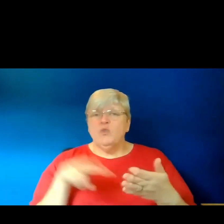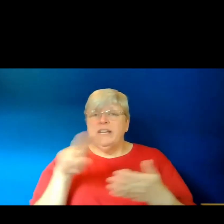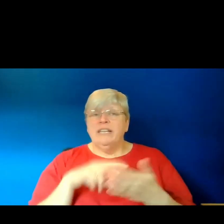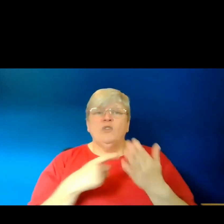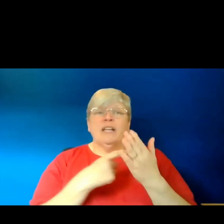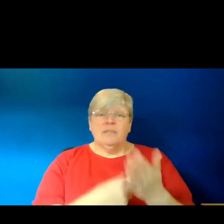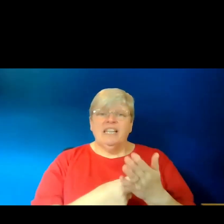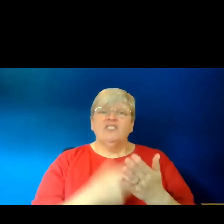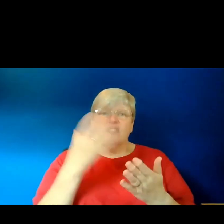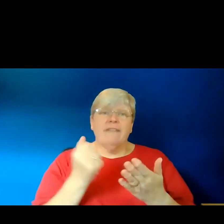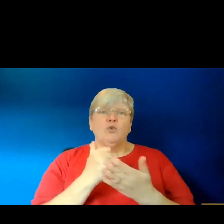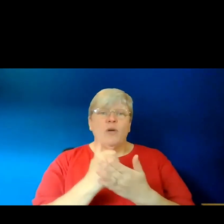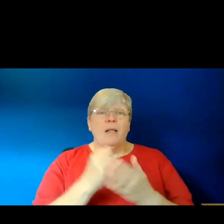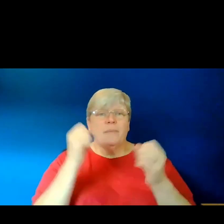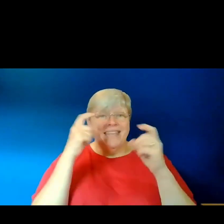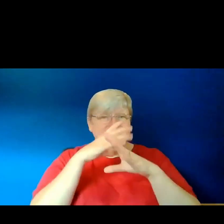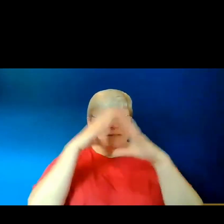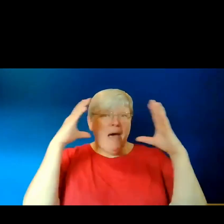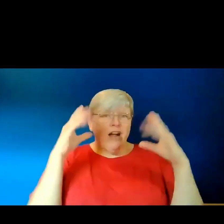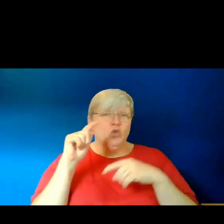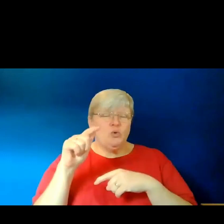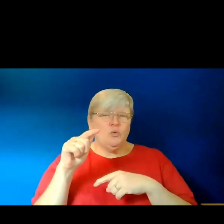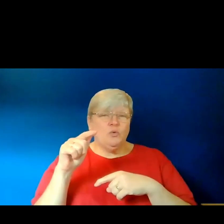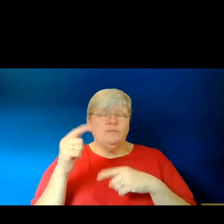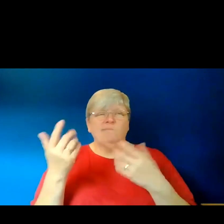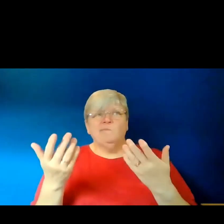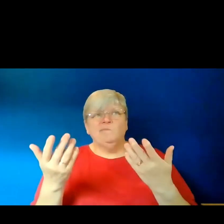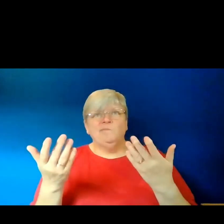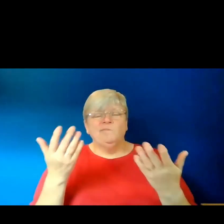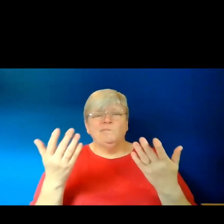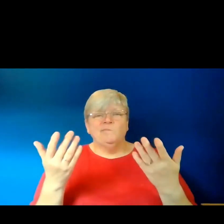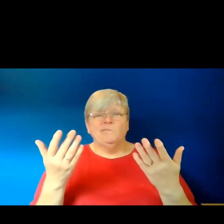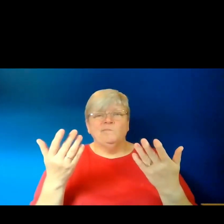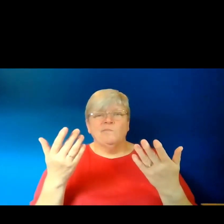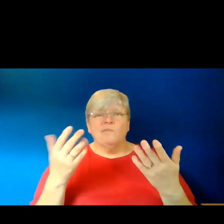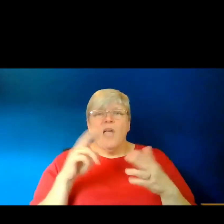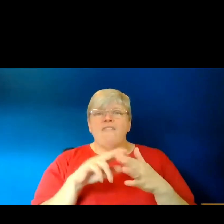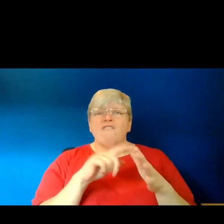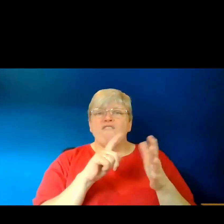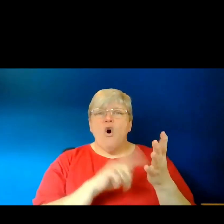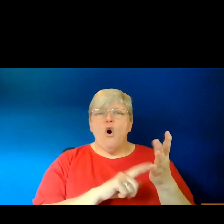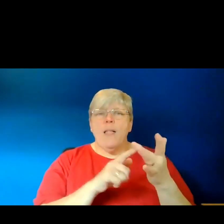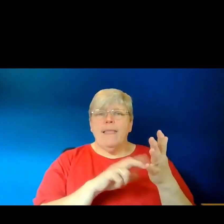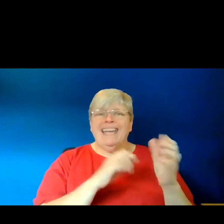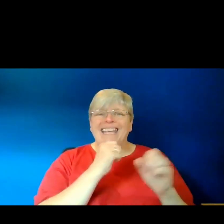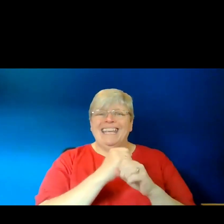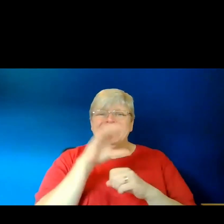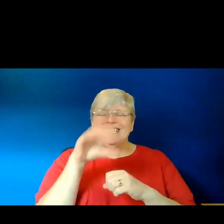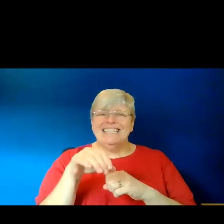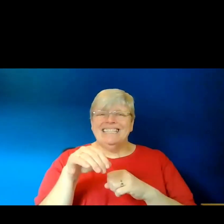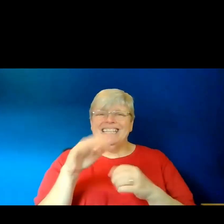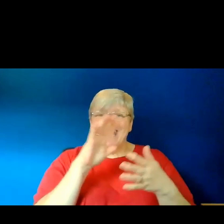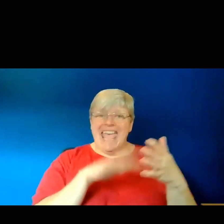to help inspire you for this bit would be Falling City, which is a lyric essay